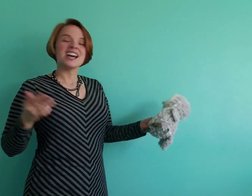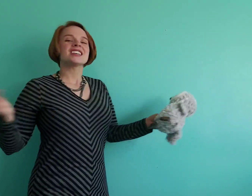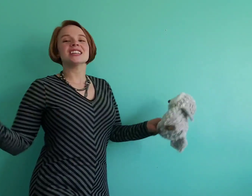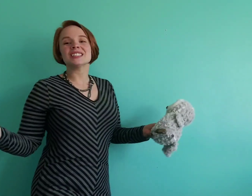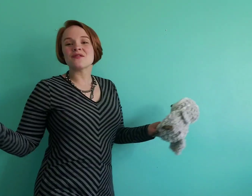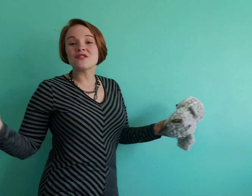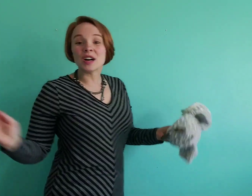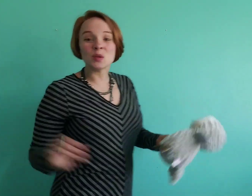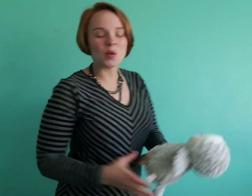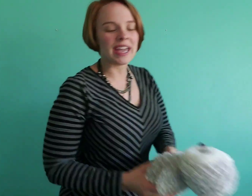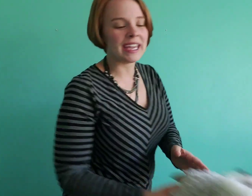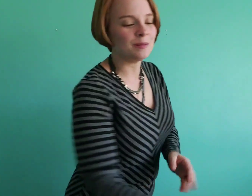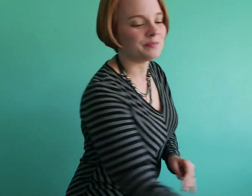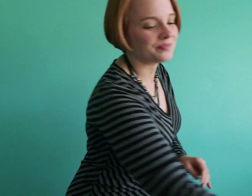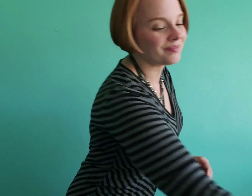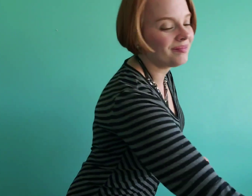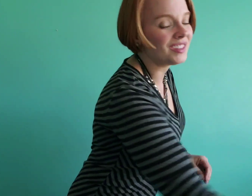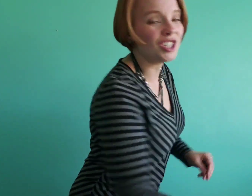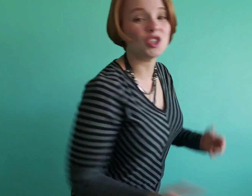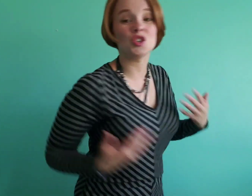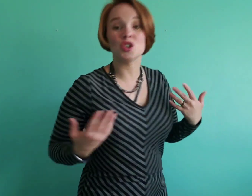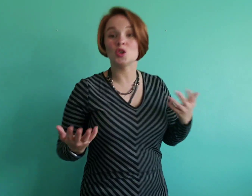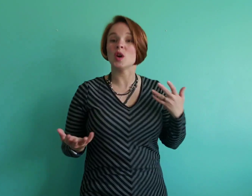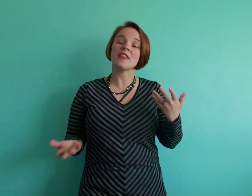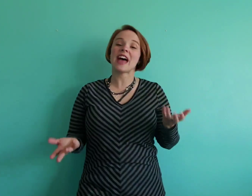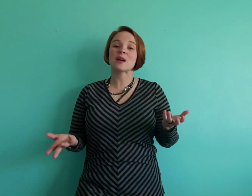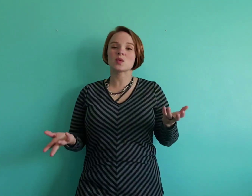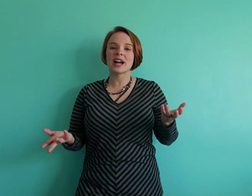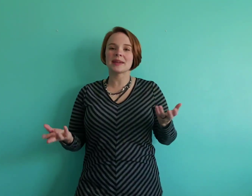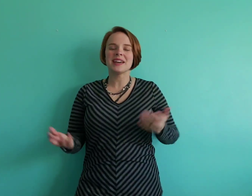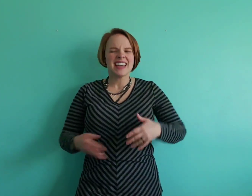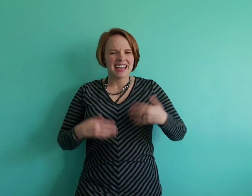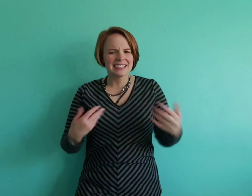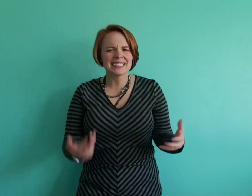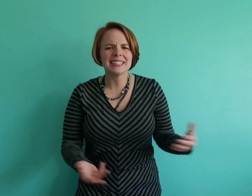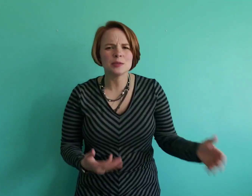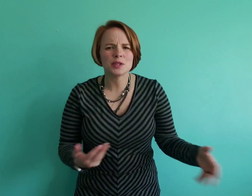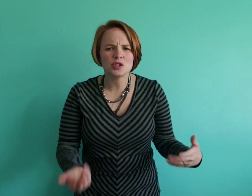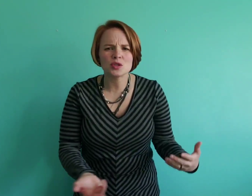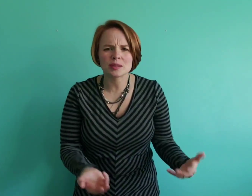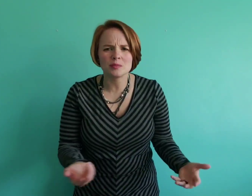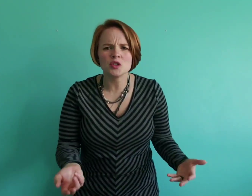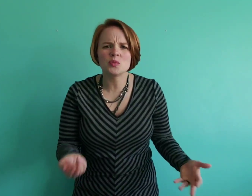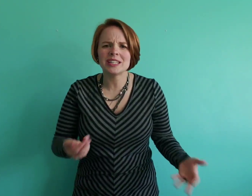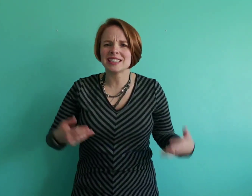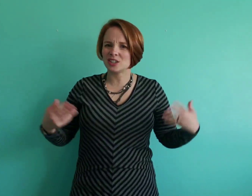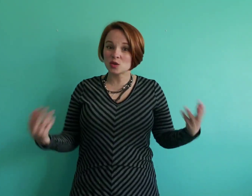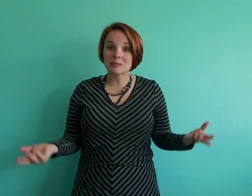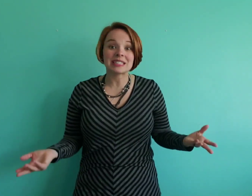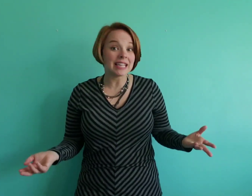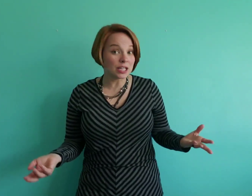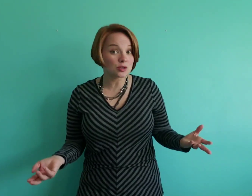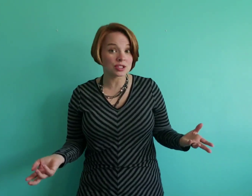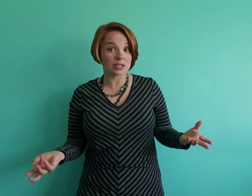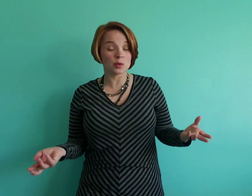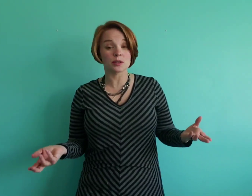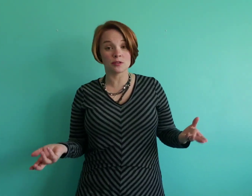So that's a fun way to do that rhyme, and to get up and do some movement, and do something interesting with your